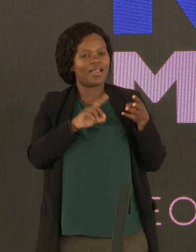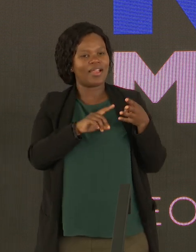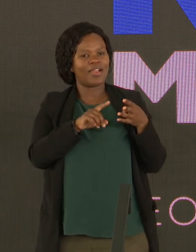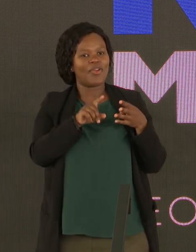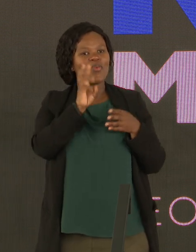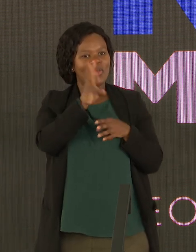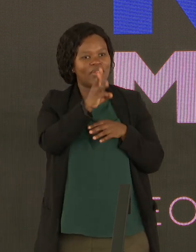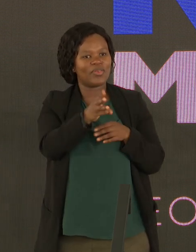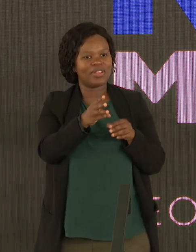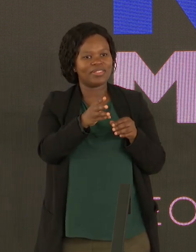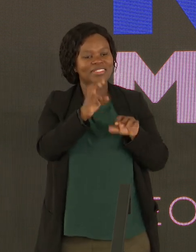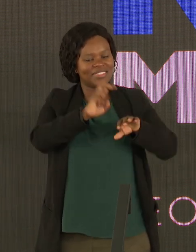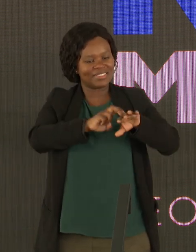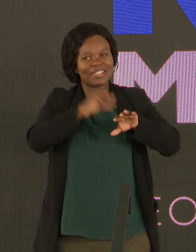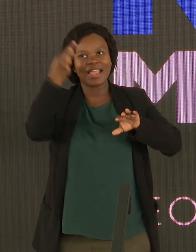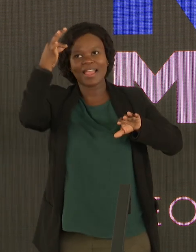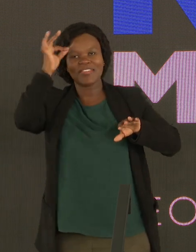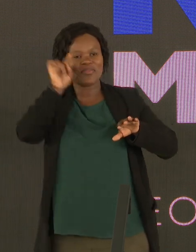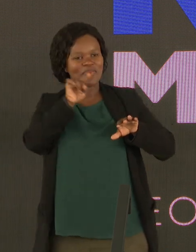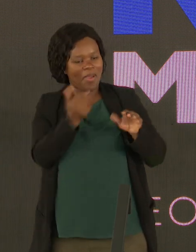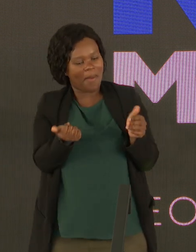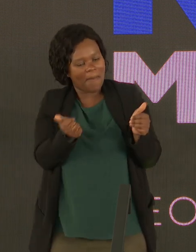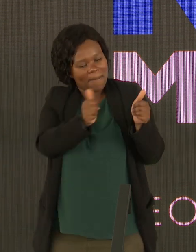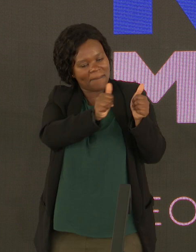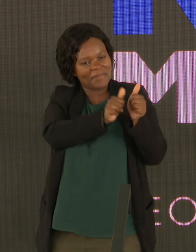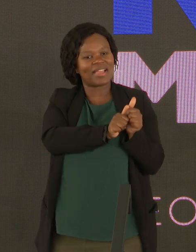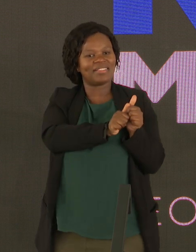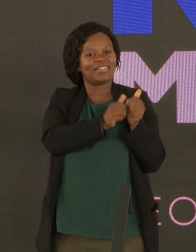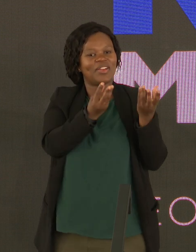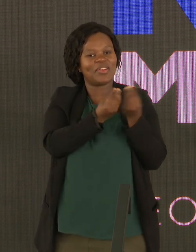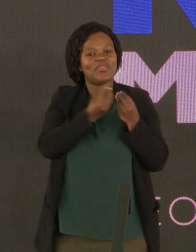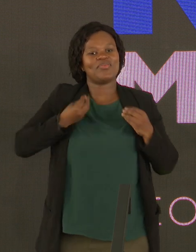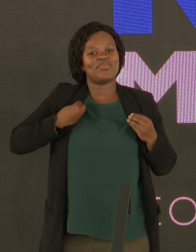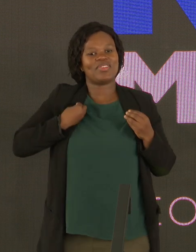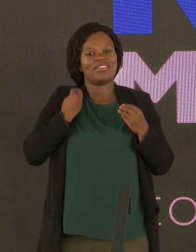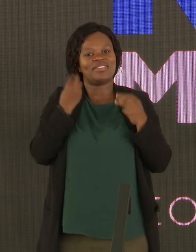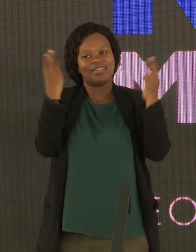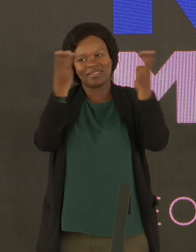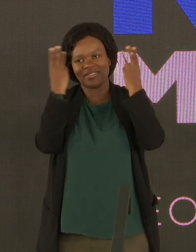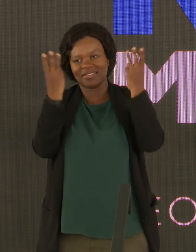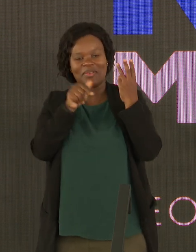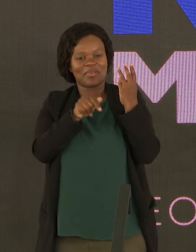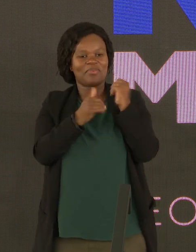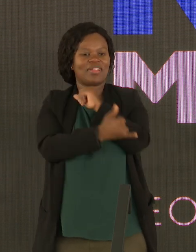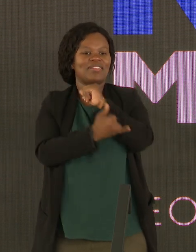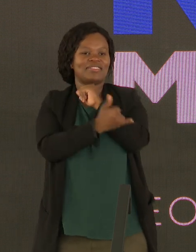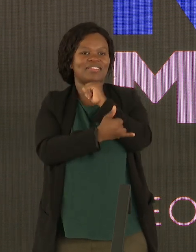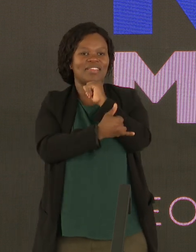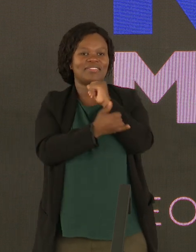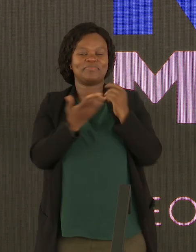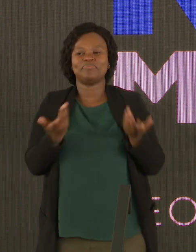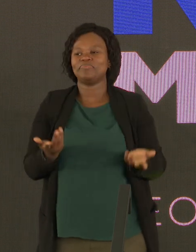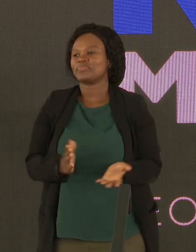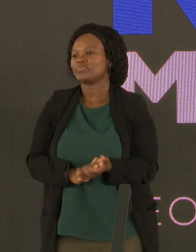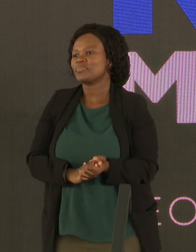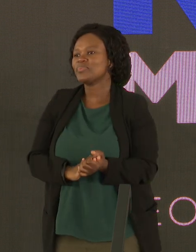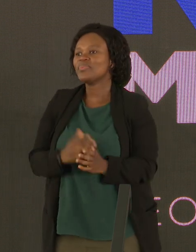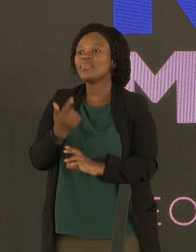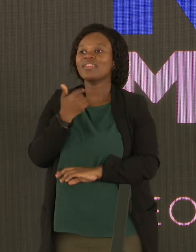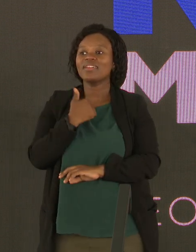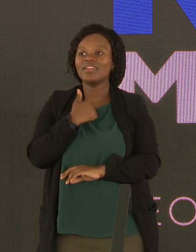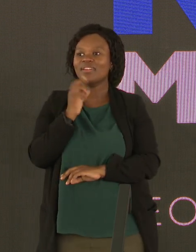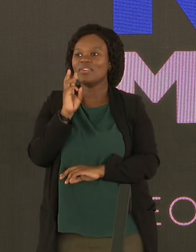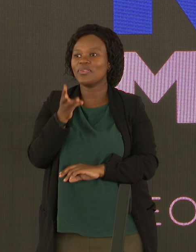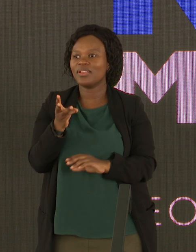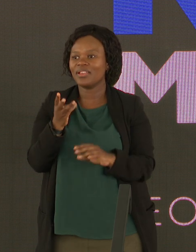that is going to require government to partner up with young people in this country to make that happen. I will draw